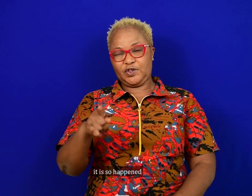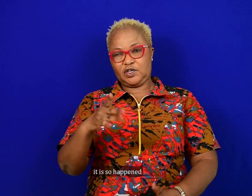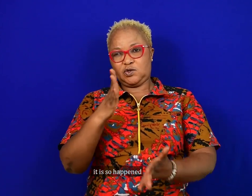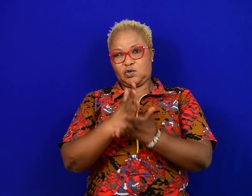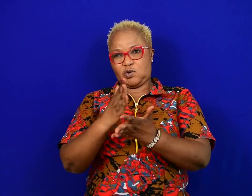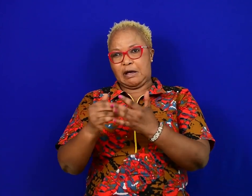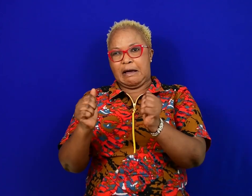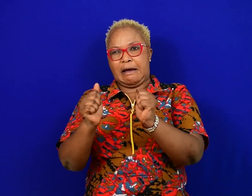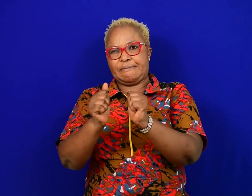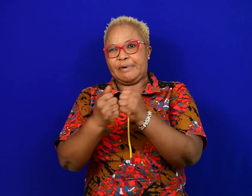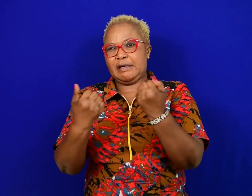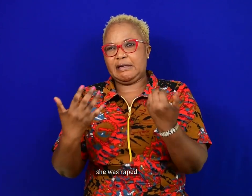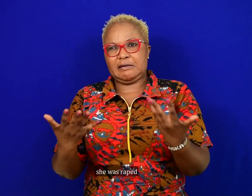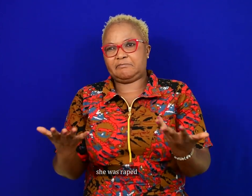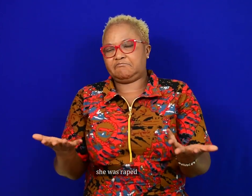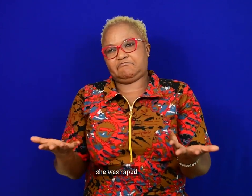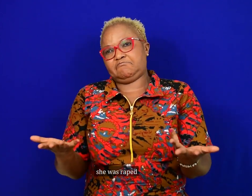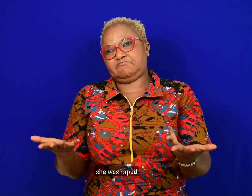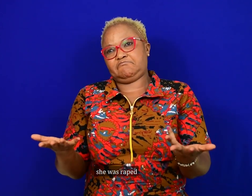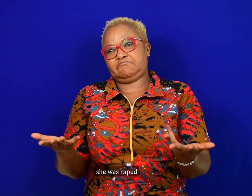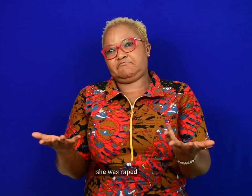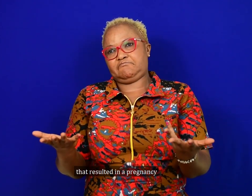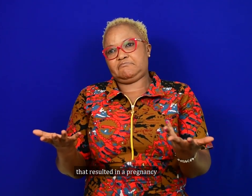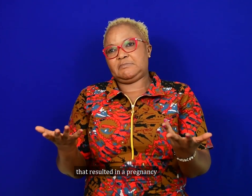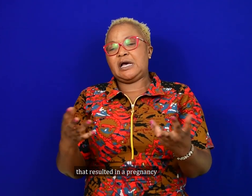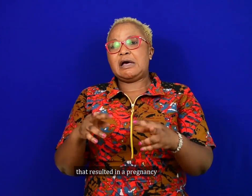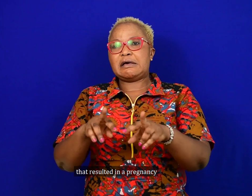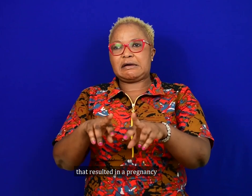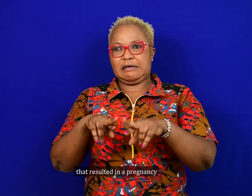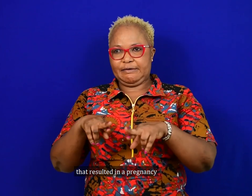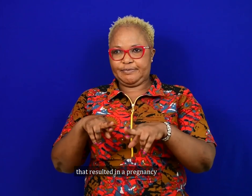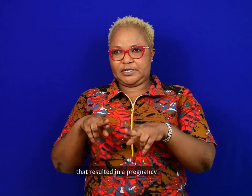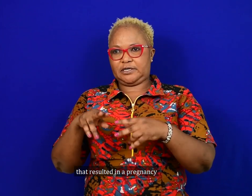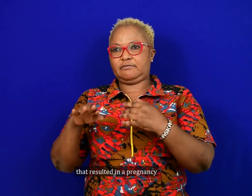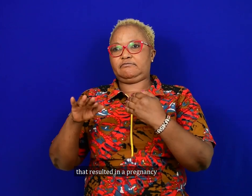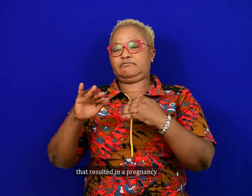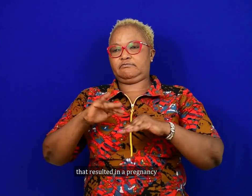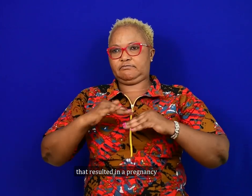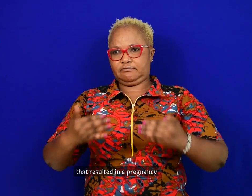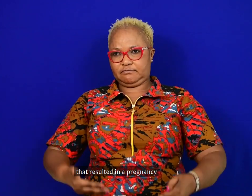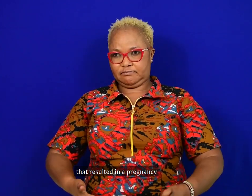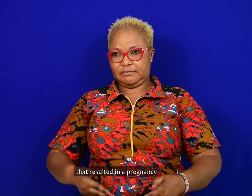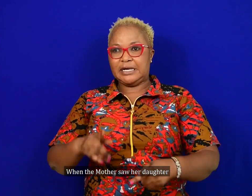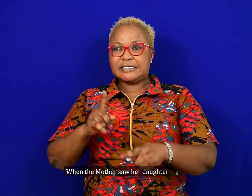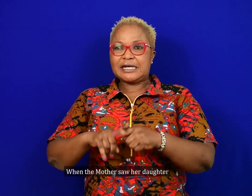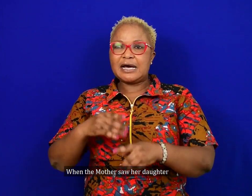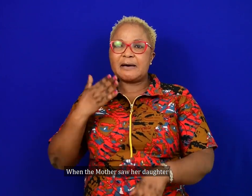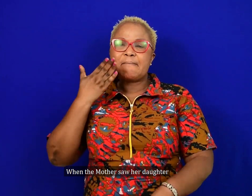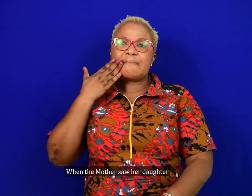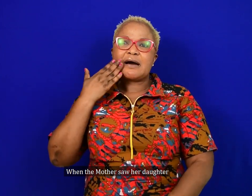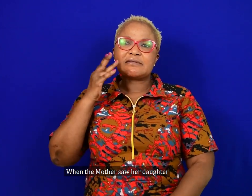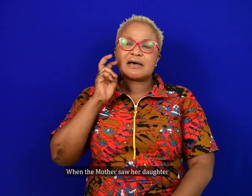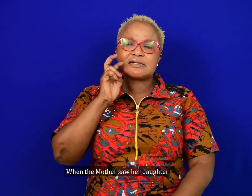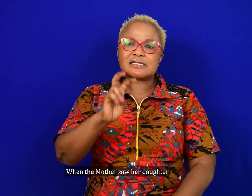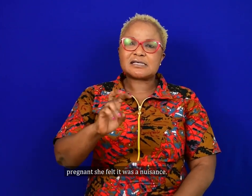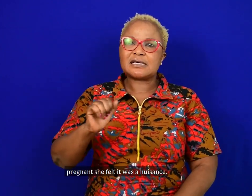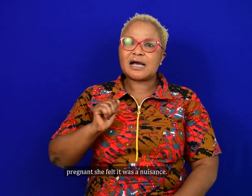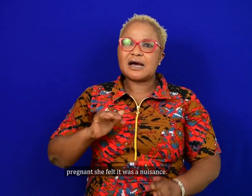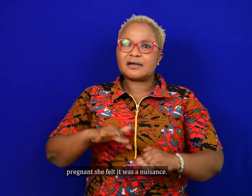that she was raped, which resulted in her being pregnant. When the mother saw her daughter pregnant, she